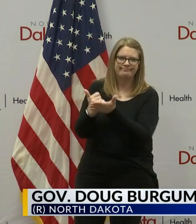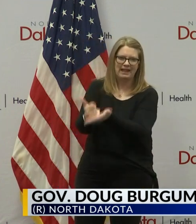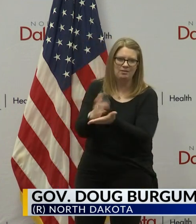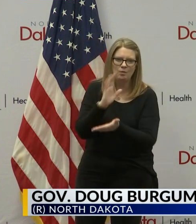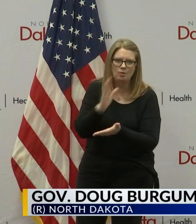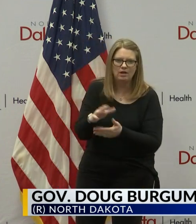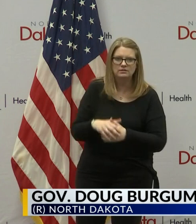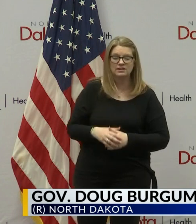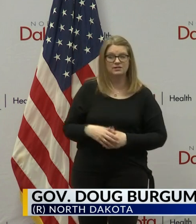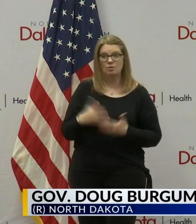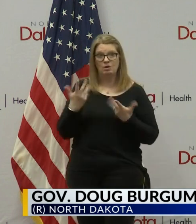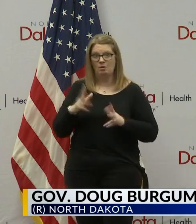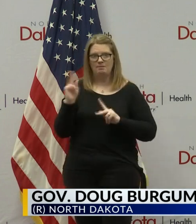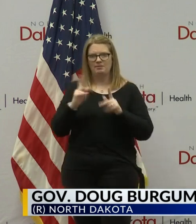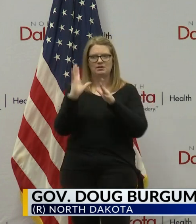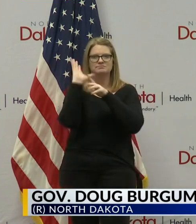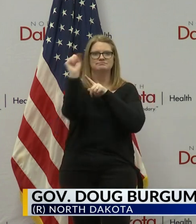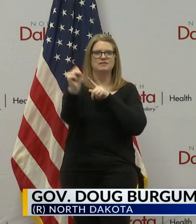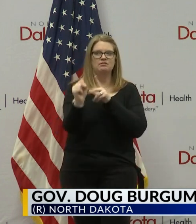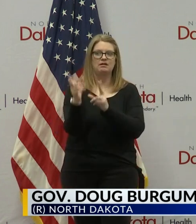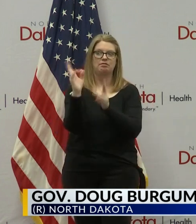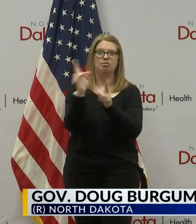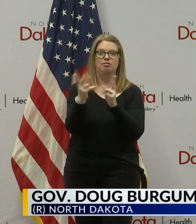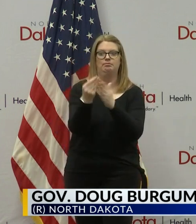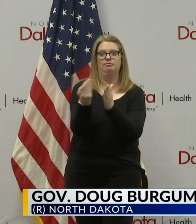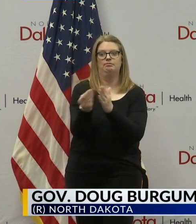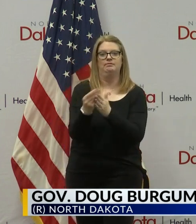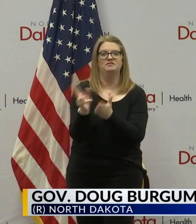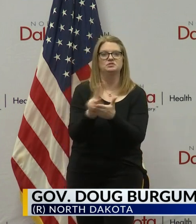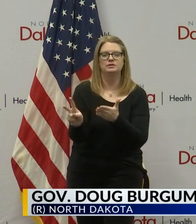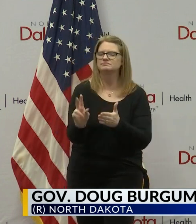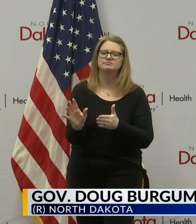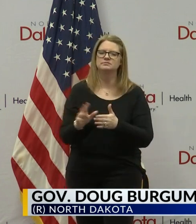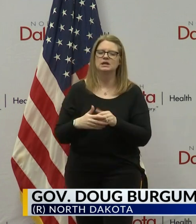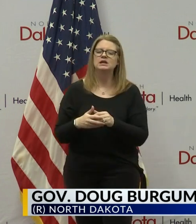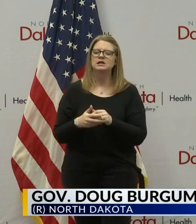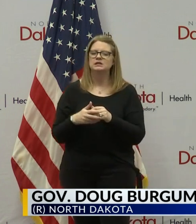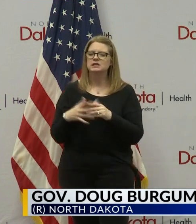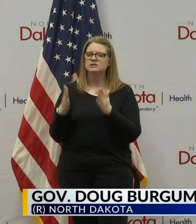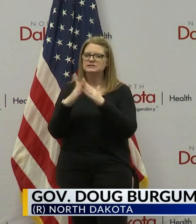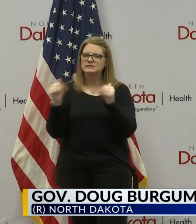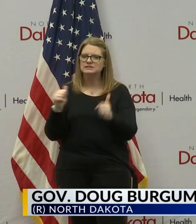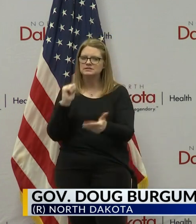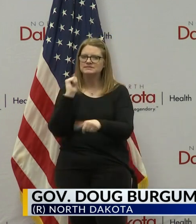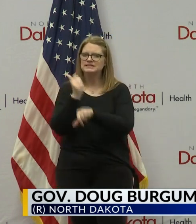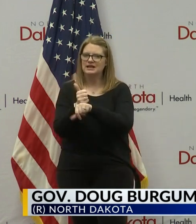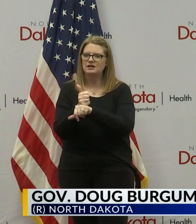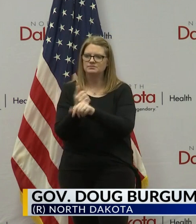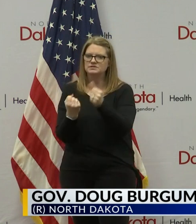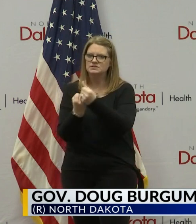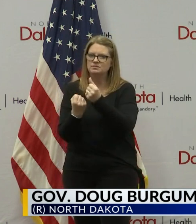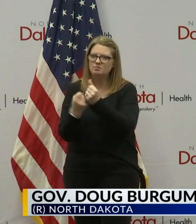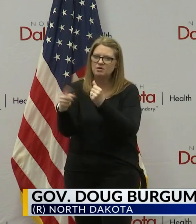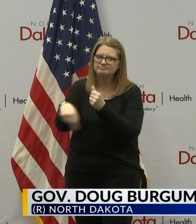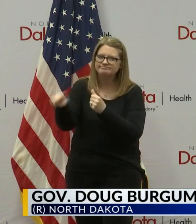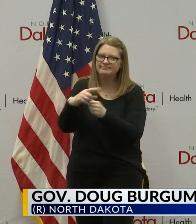again, we want people to know that there is support systems in place to help support people in quarantine.